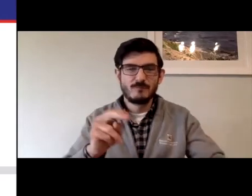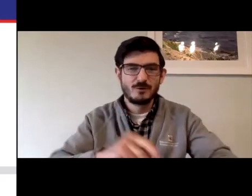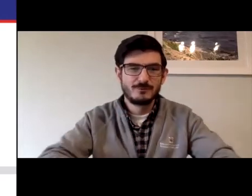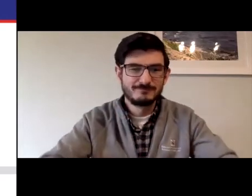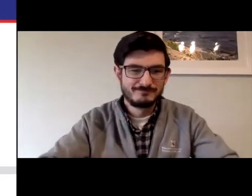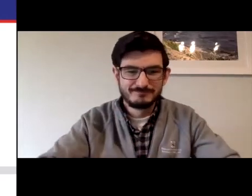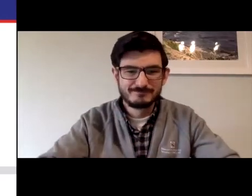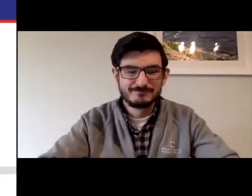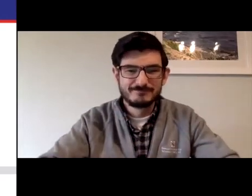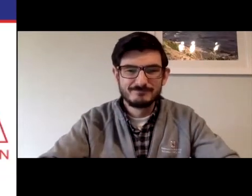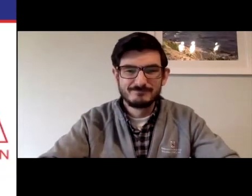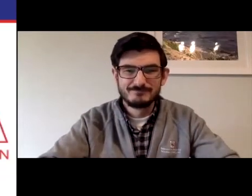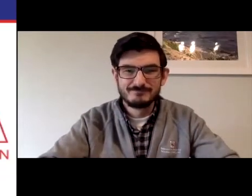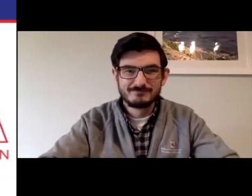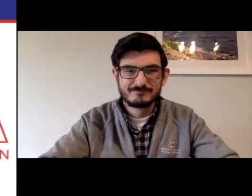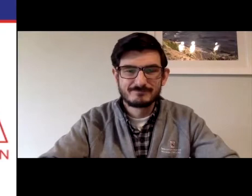Okay, let's move on.